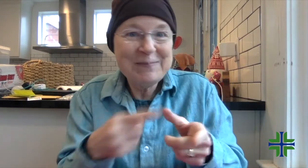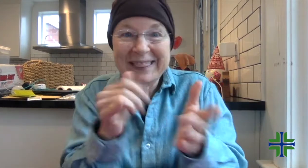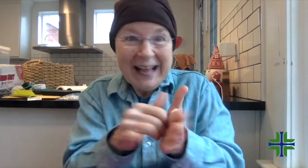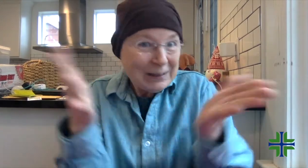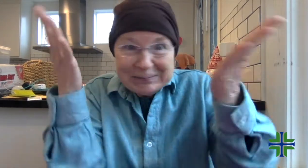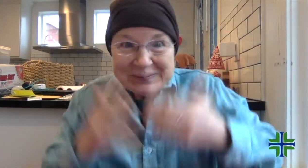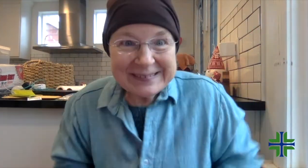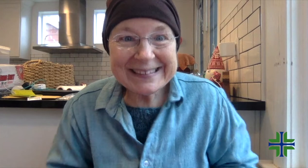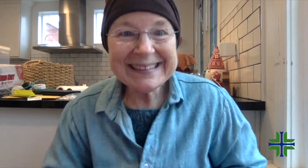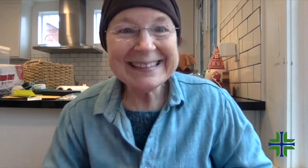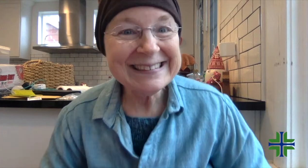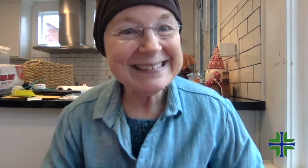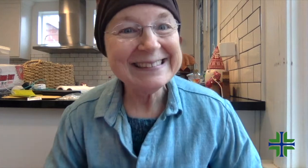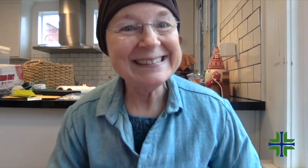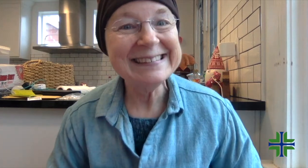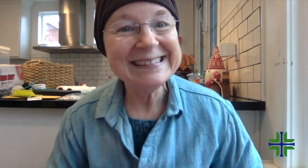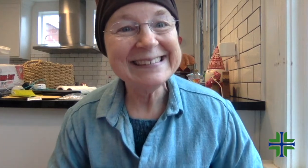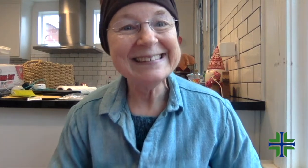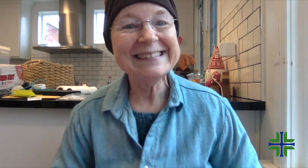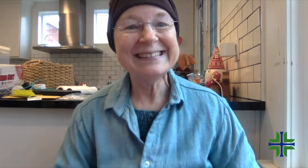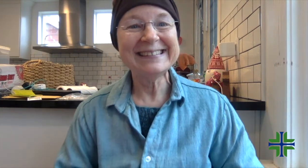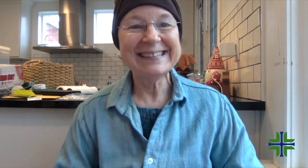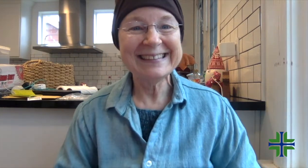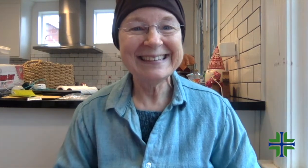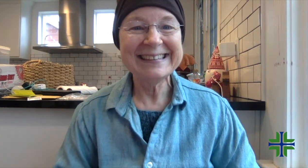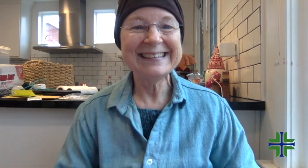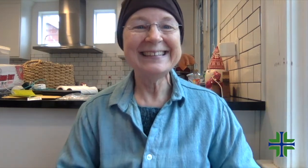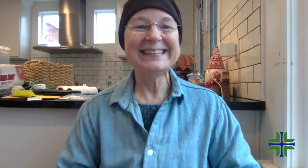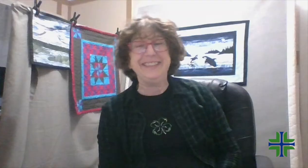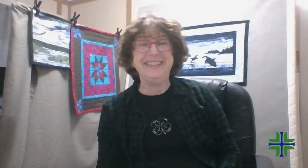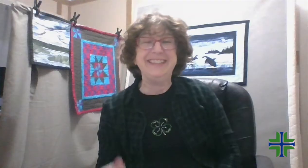and so it would be a very easy conversation to have with each other.